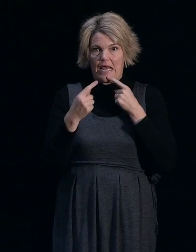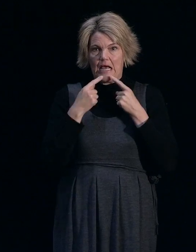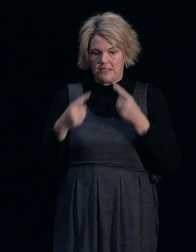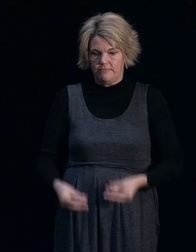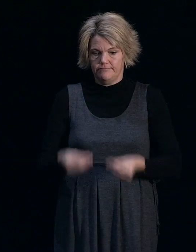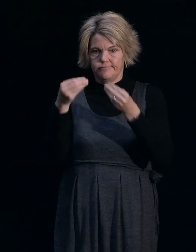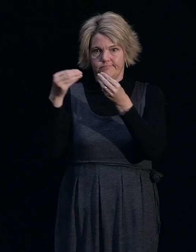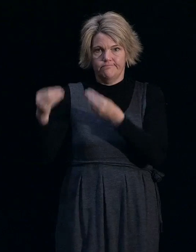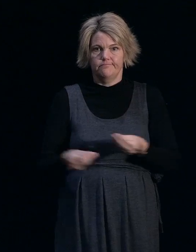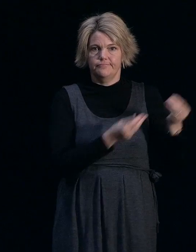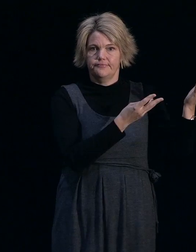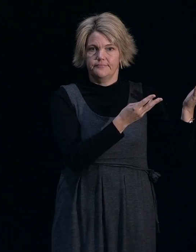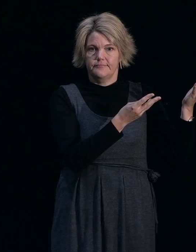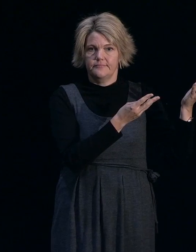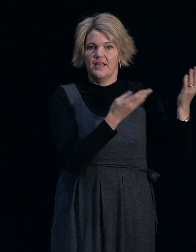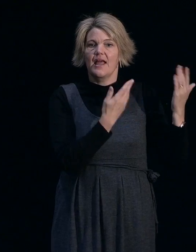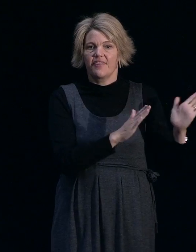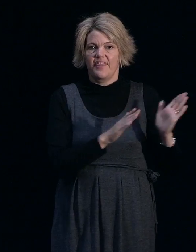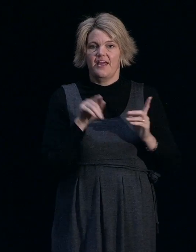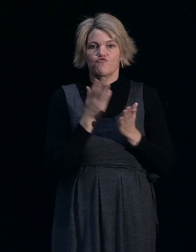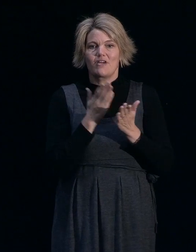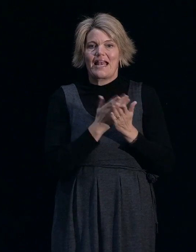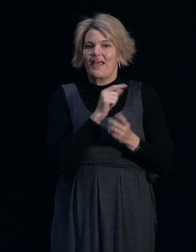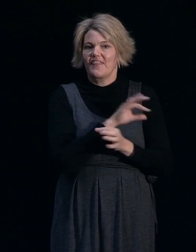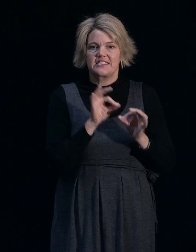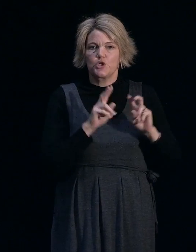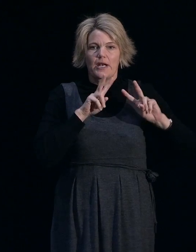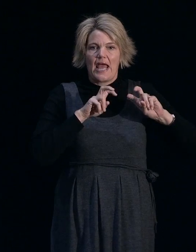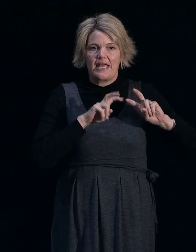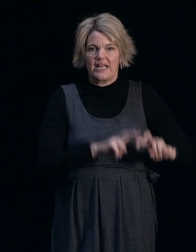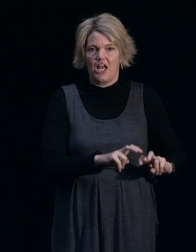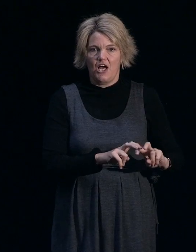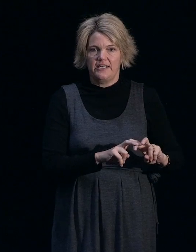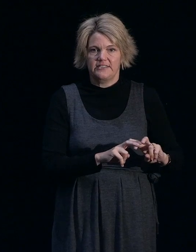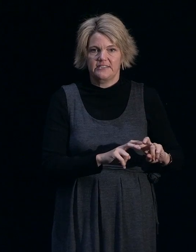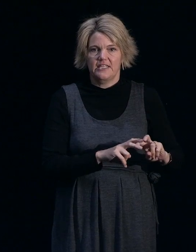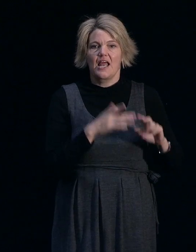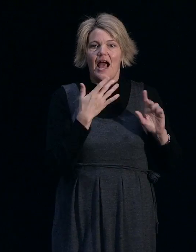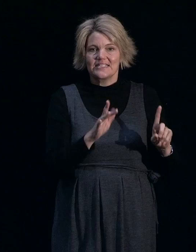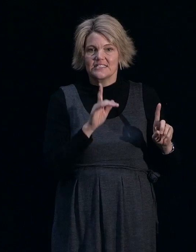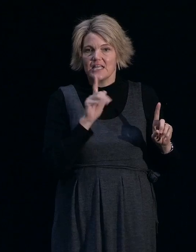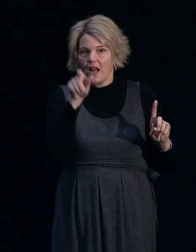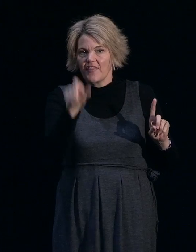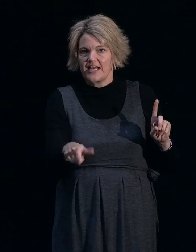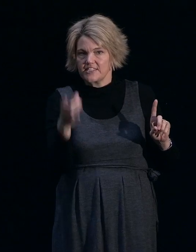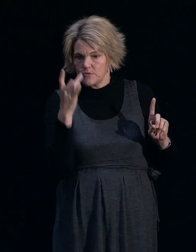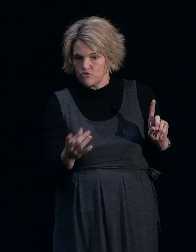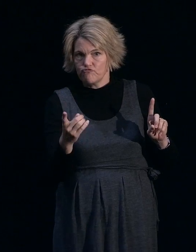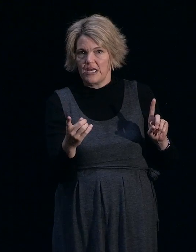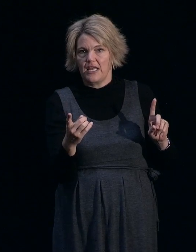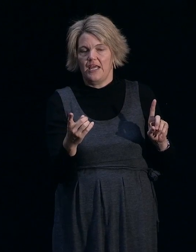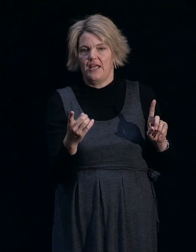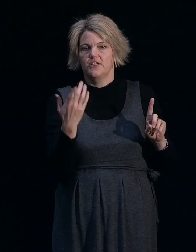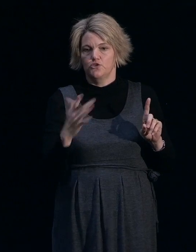obtained, but then it's not analysed until the customer is ready to commence the